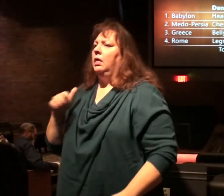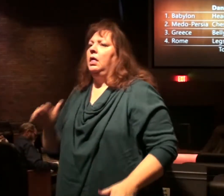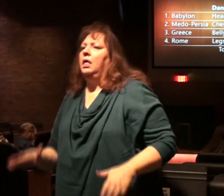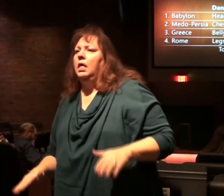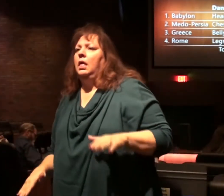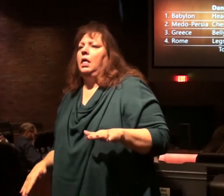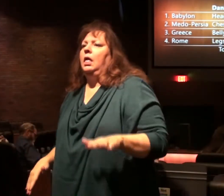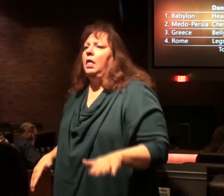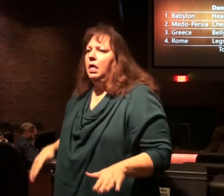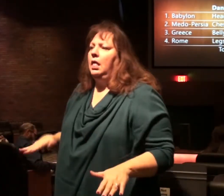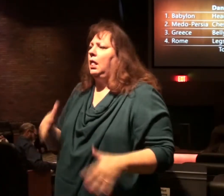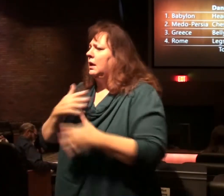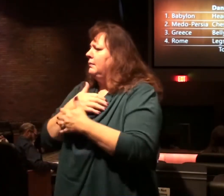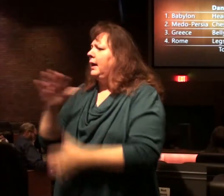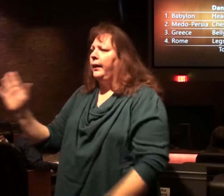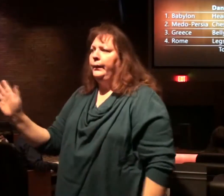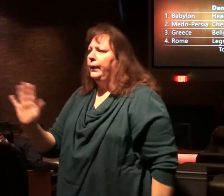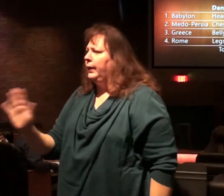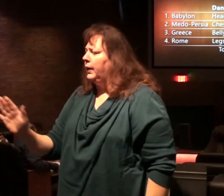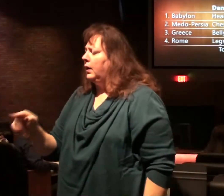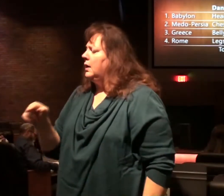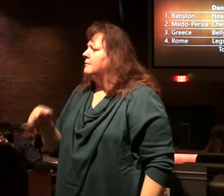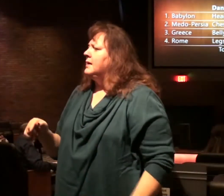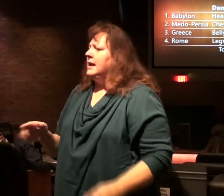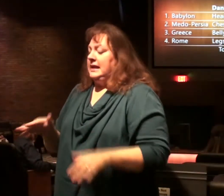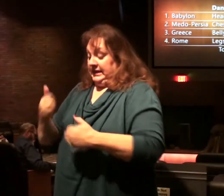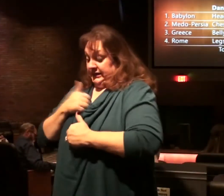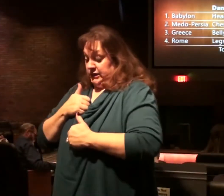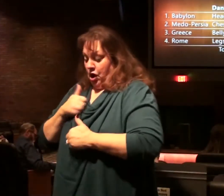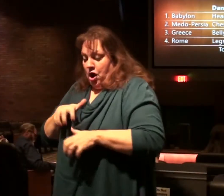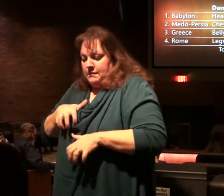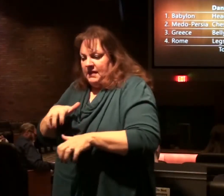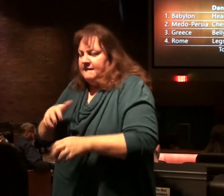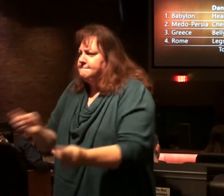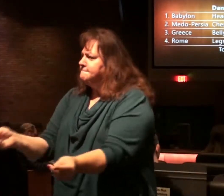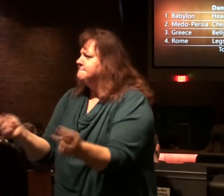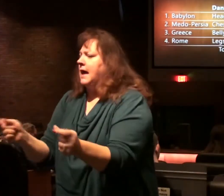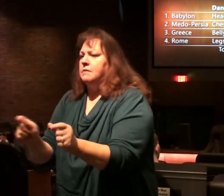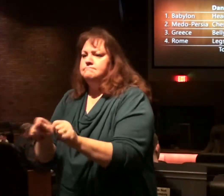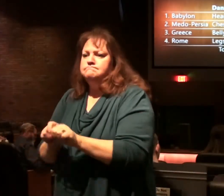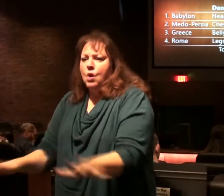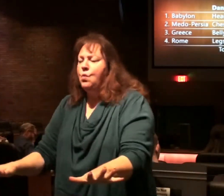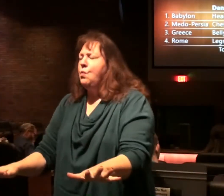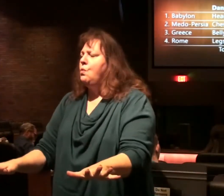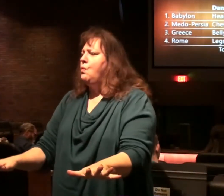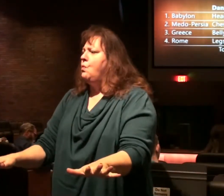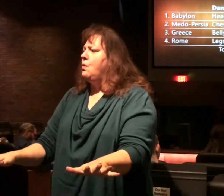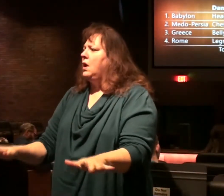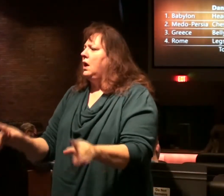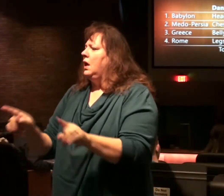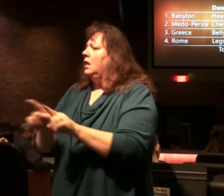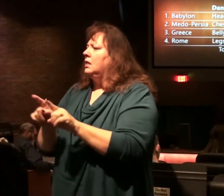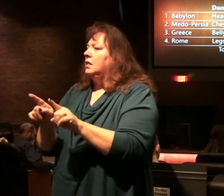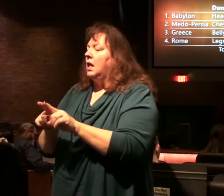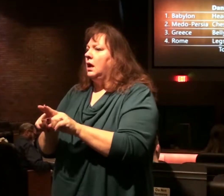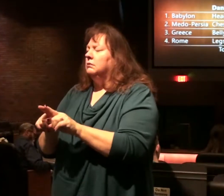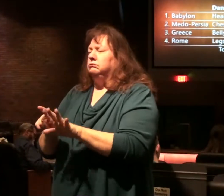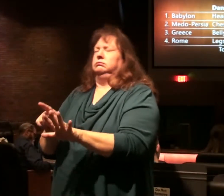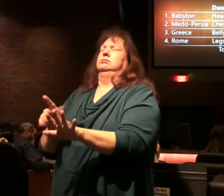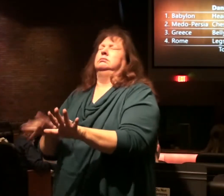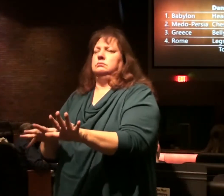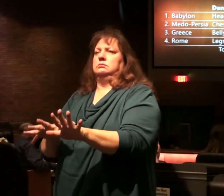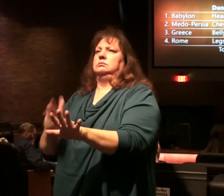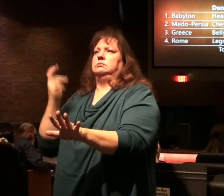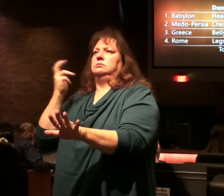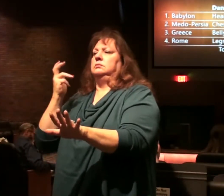like the bear. But he could move his armies with lightning speed like had not been seen before.